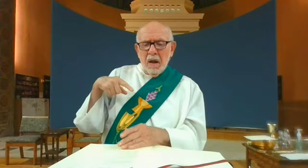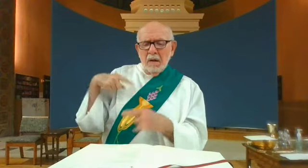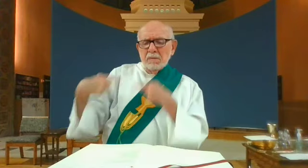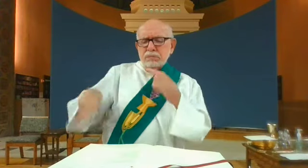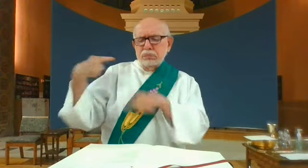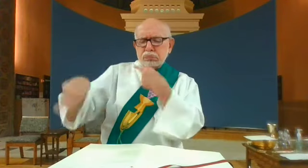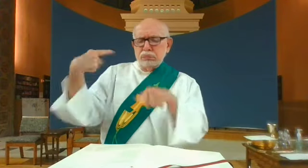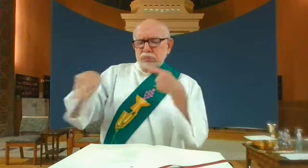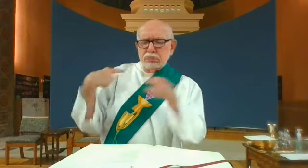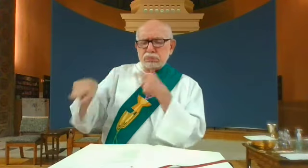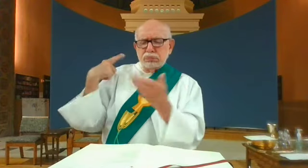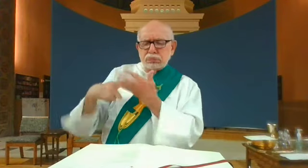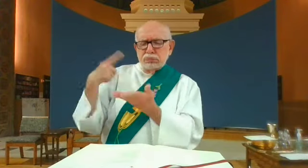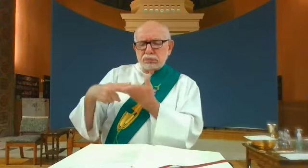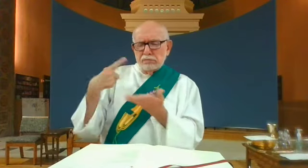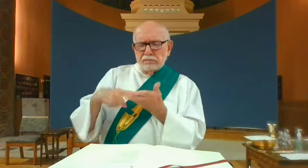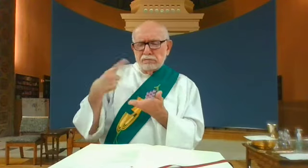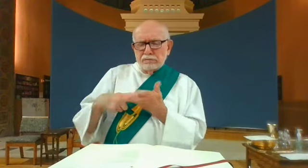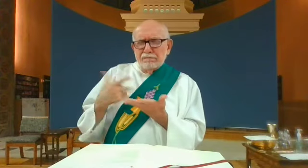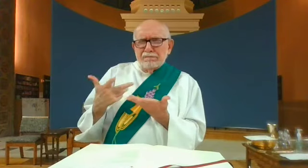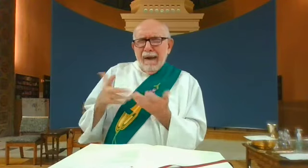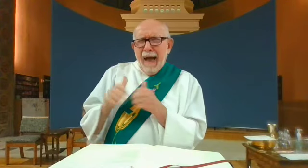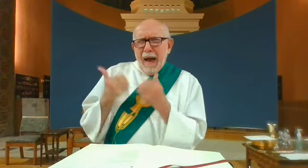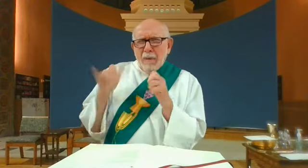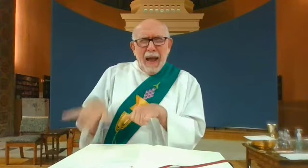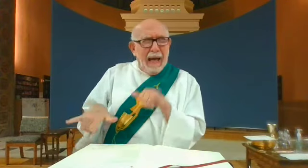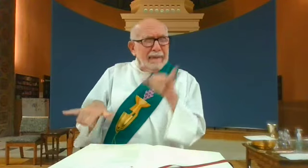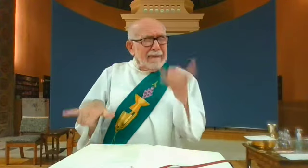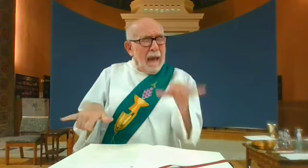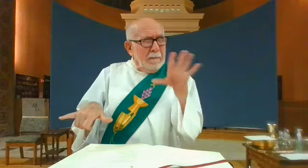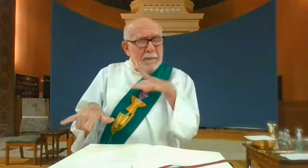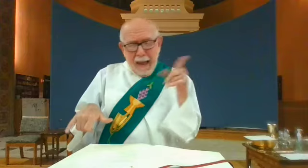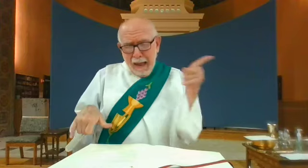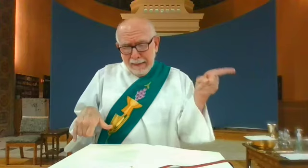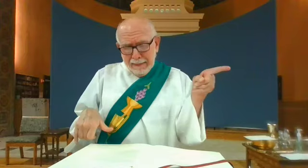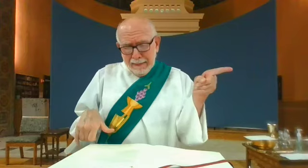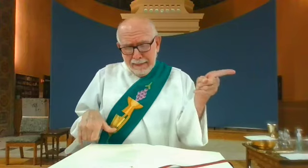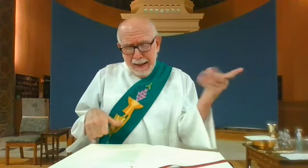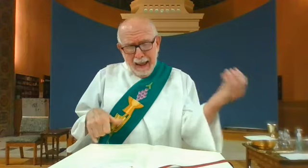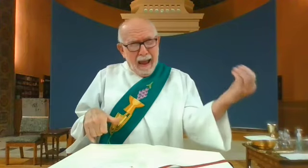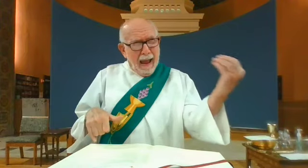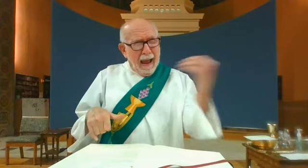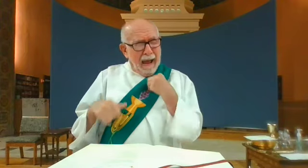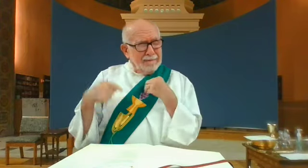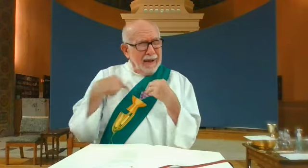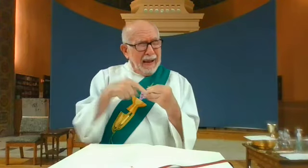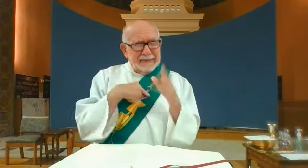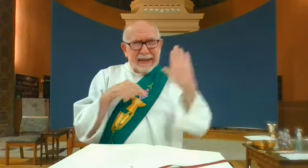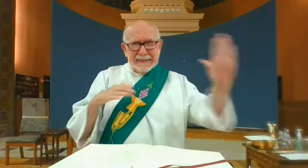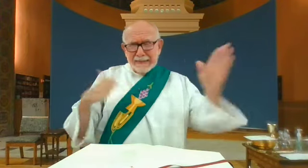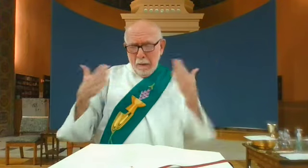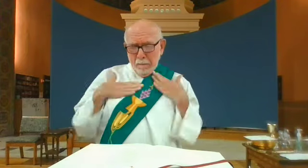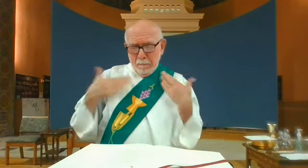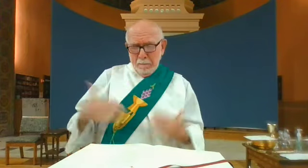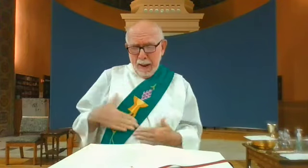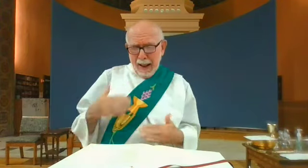The Jews quarreled among themselves, saying, How can this man give us his flesh to eat?